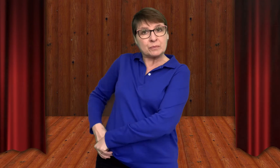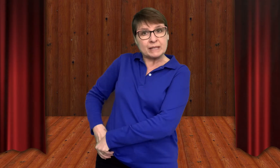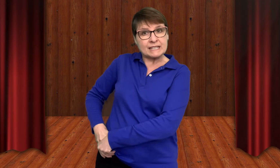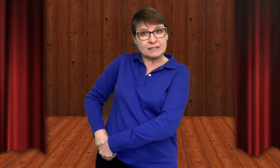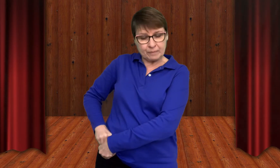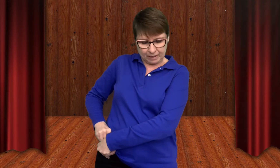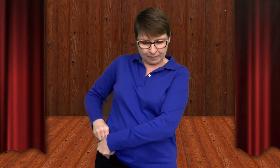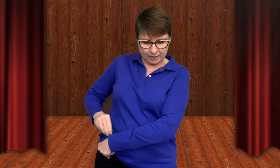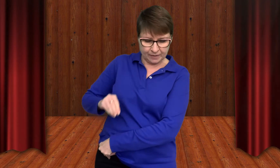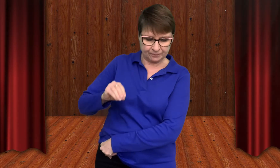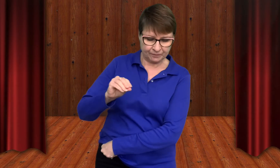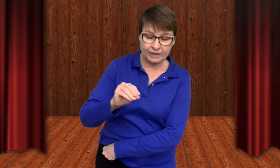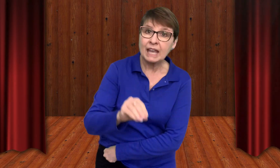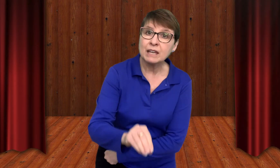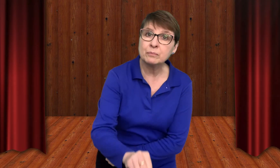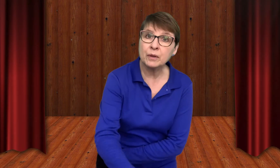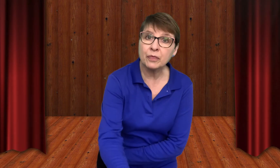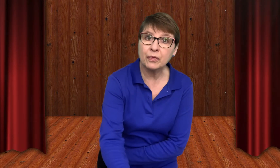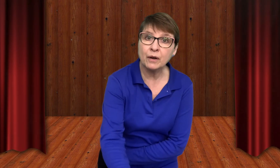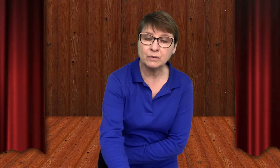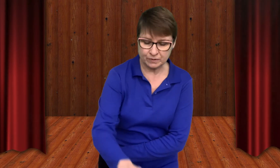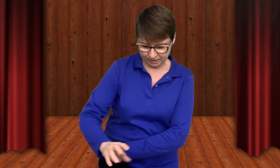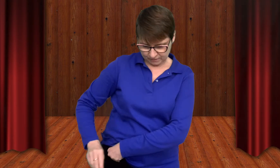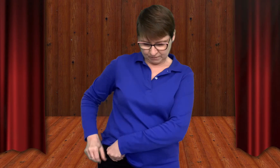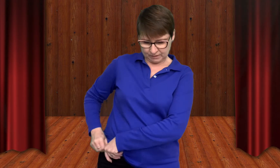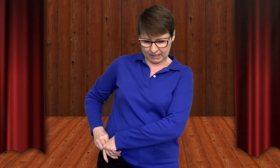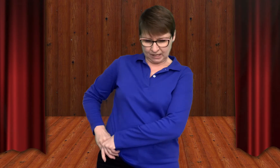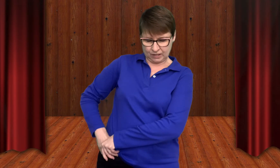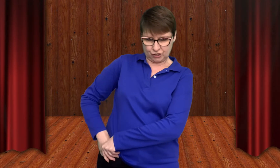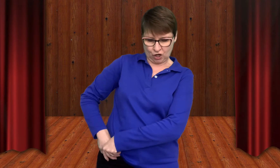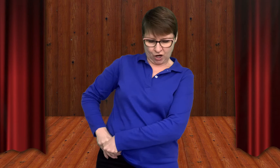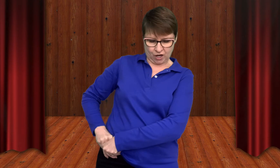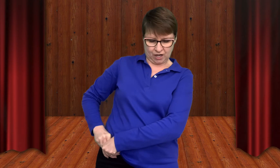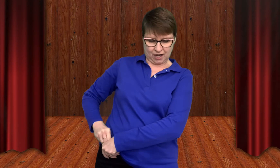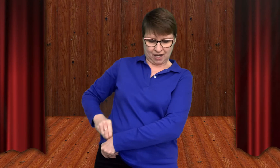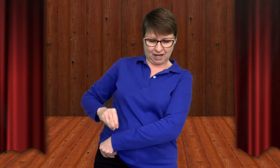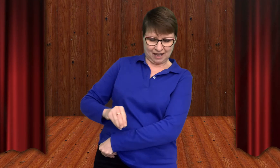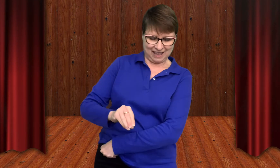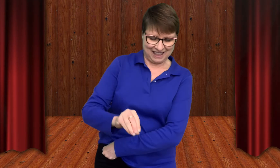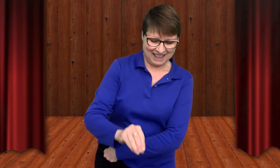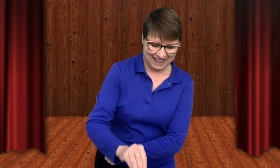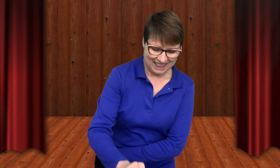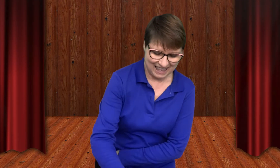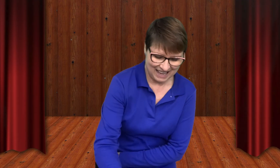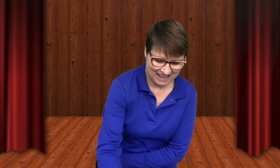pieces of paper and put those in the jar. There.